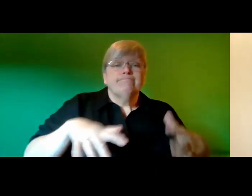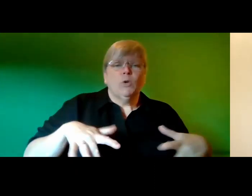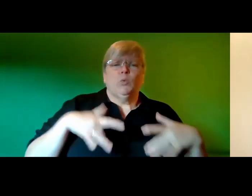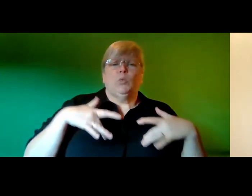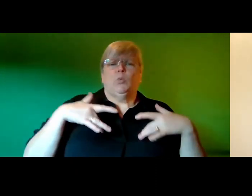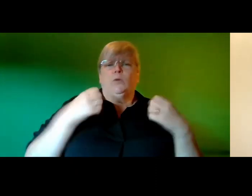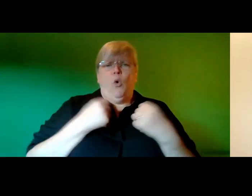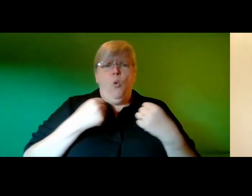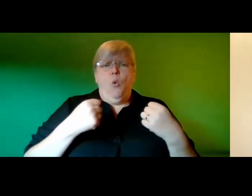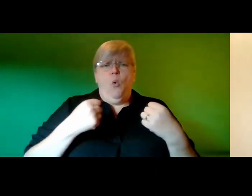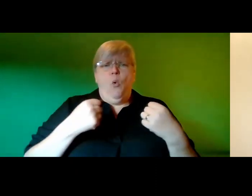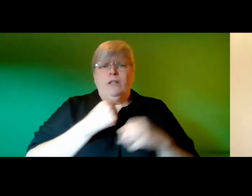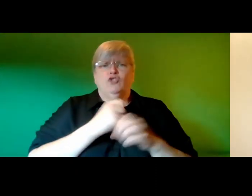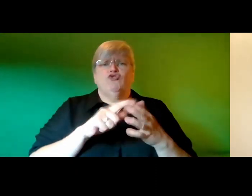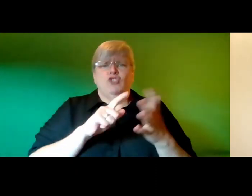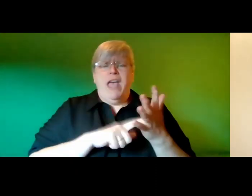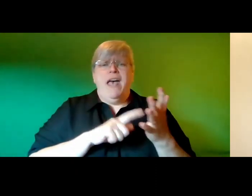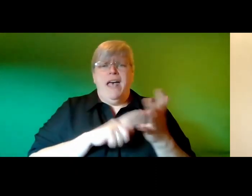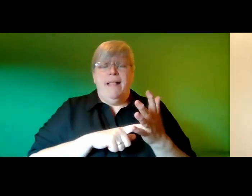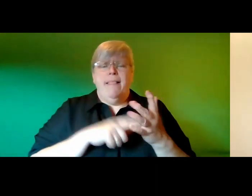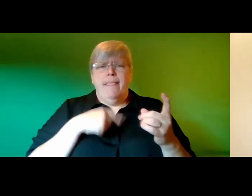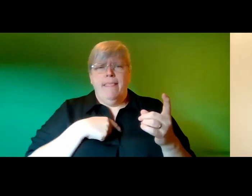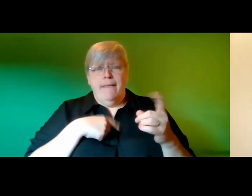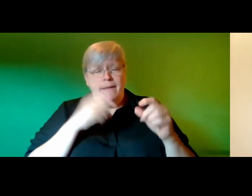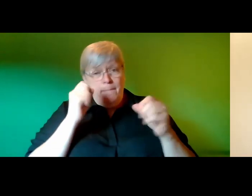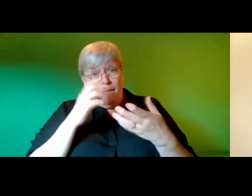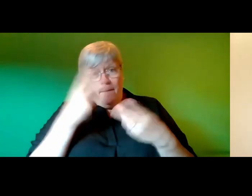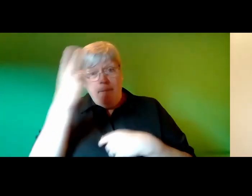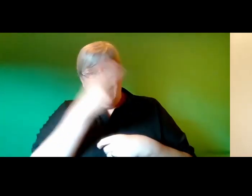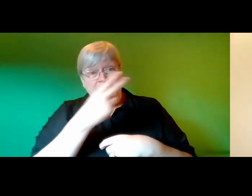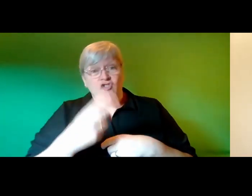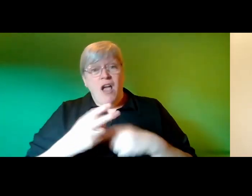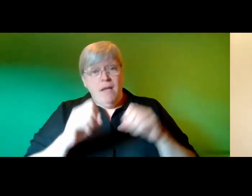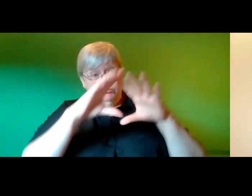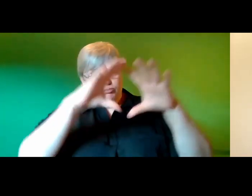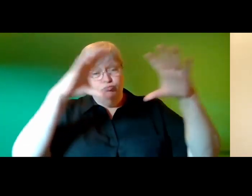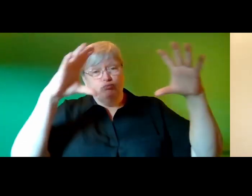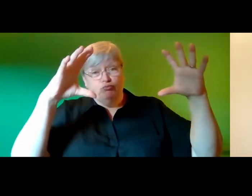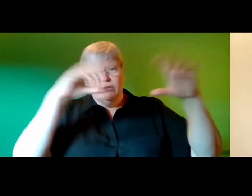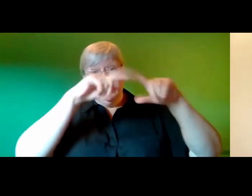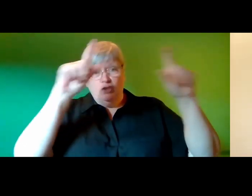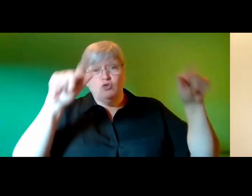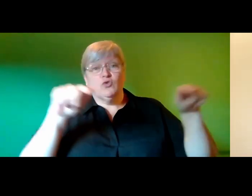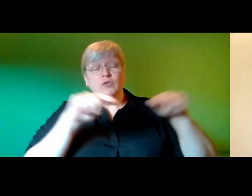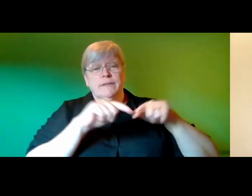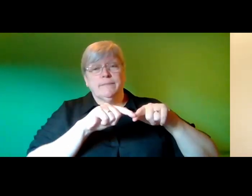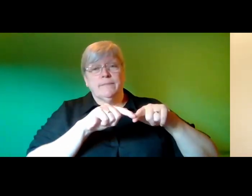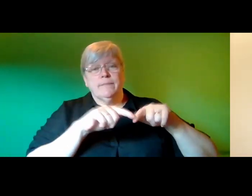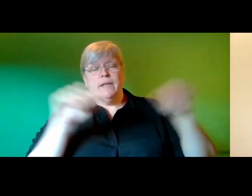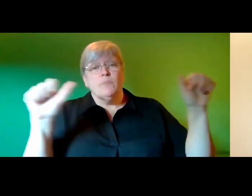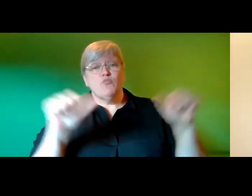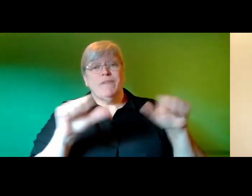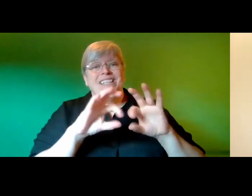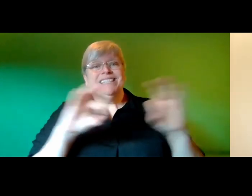her abdomen a murky gray and black picture begins to bloom across the machine screen there is a brief silence